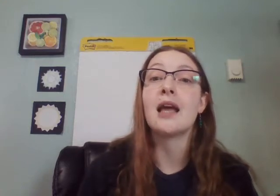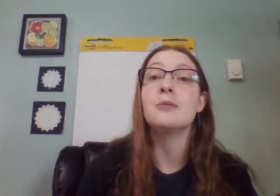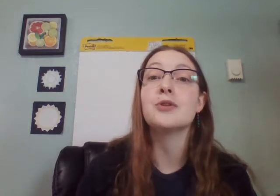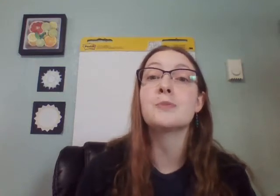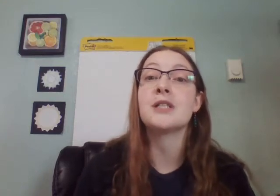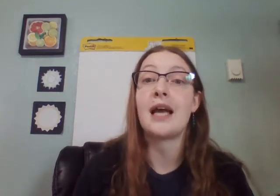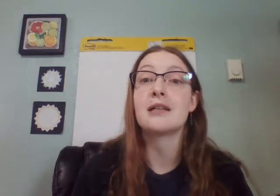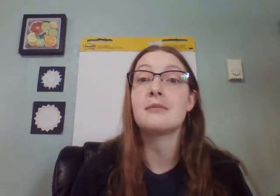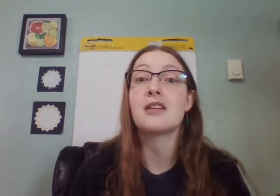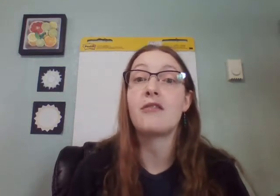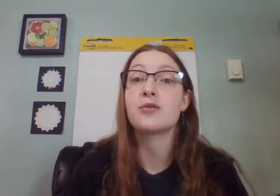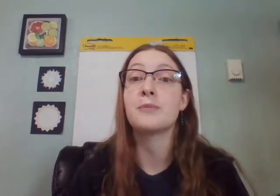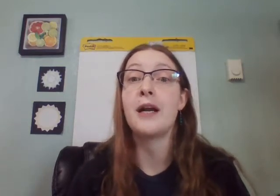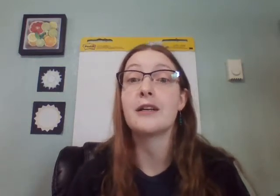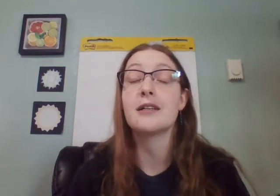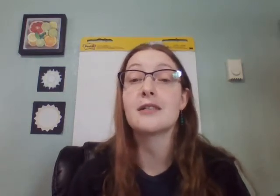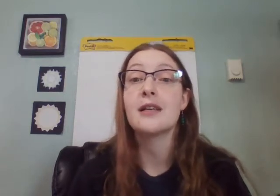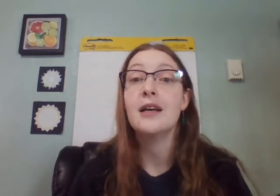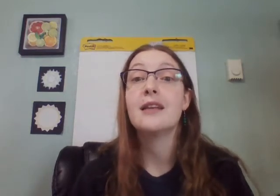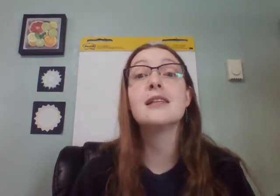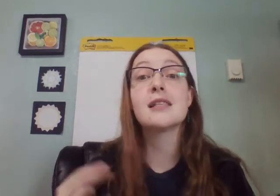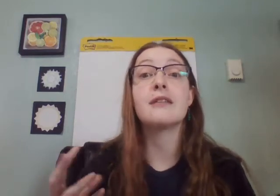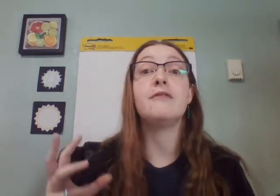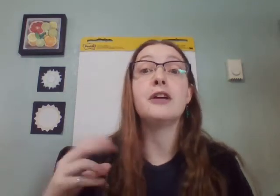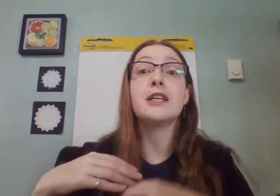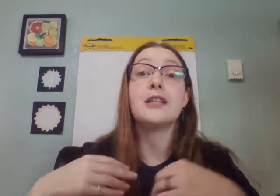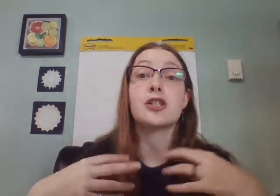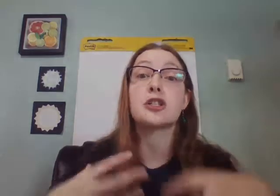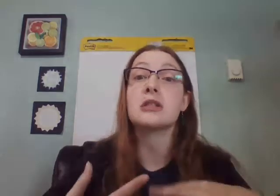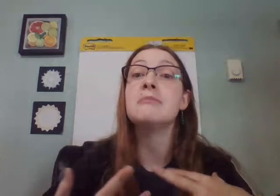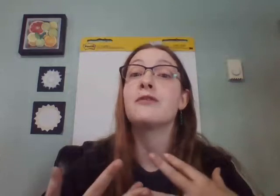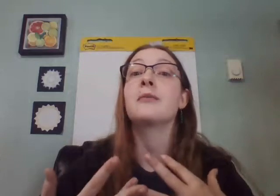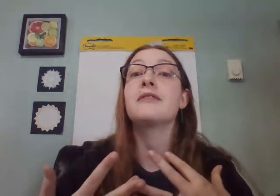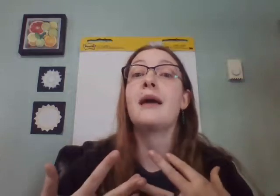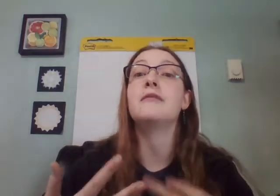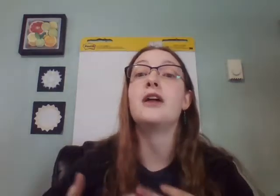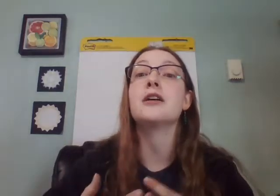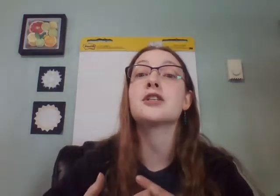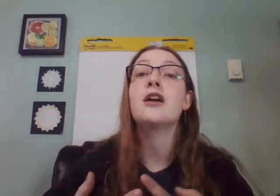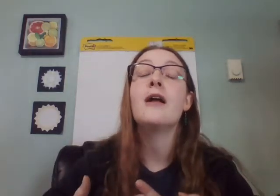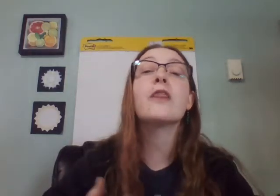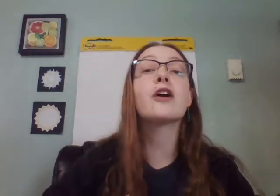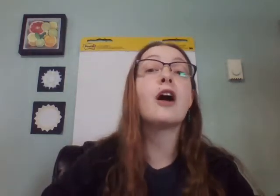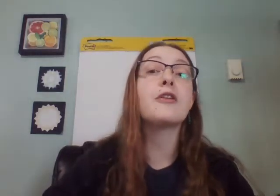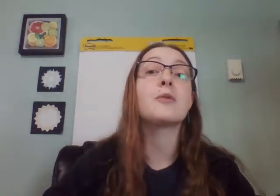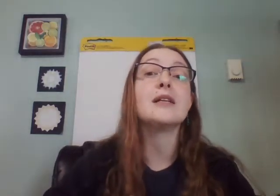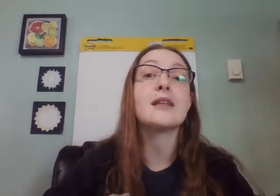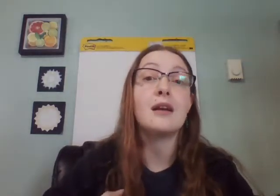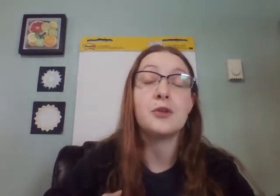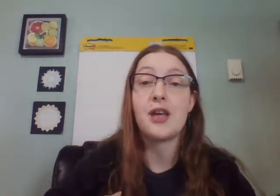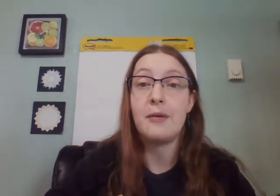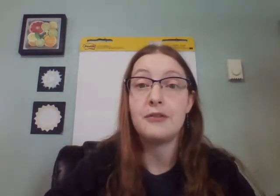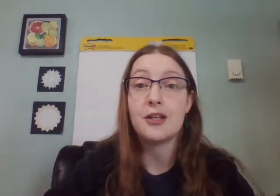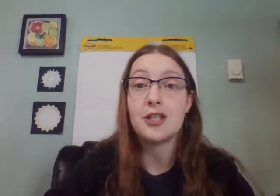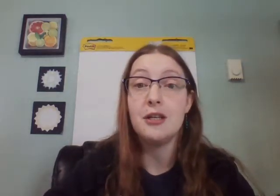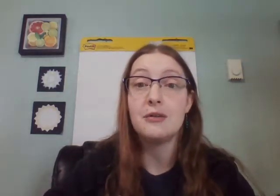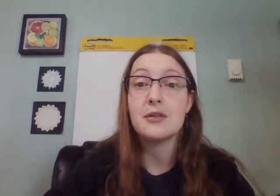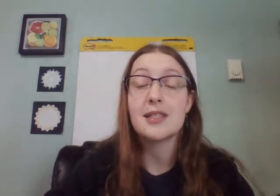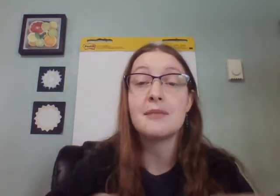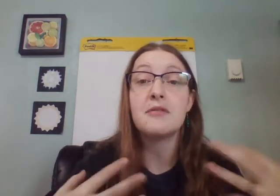animals protect themselves from predators. This is a very extreme form of camouflage. There are other ways that animals camouflage too. Some